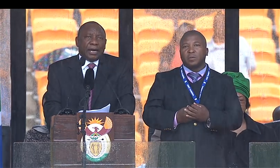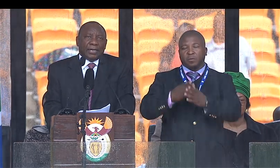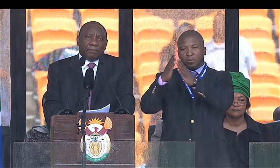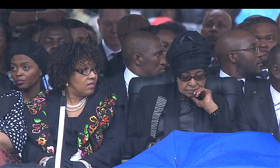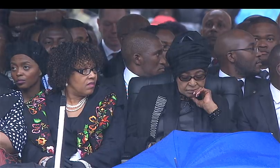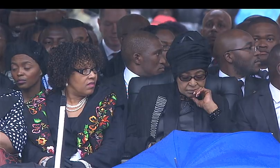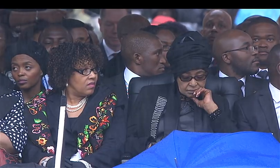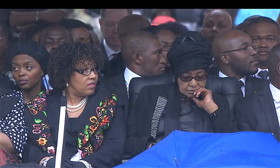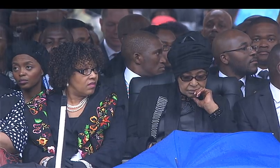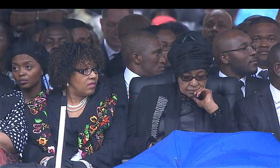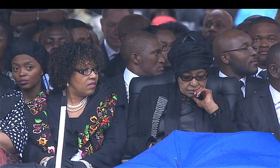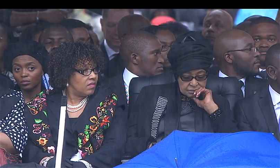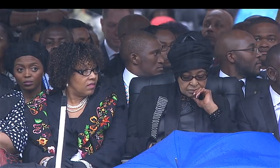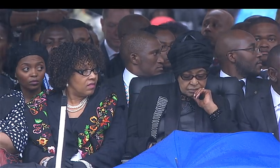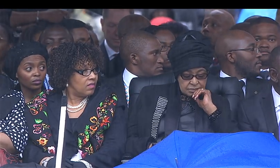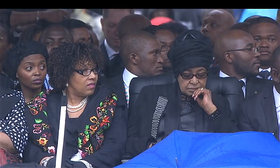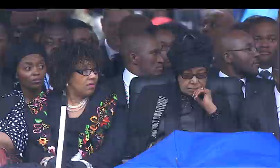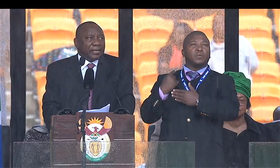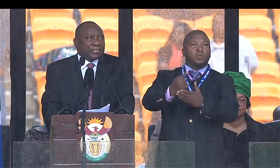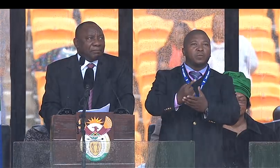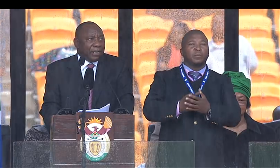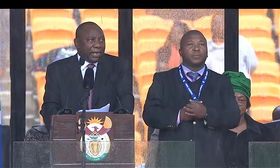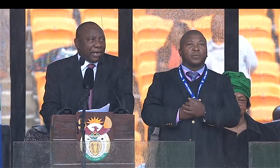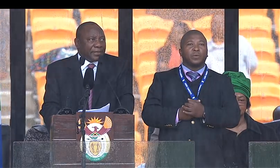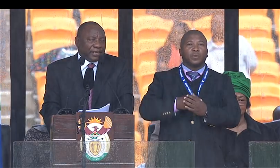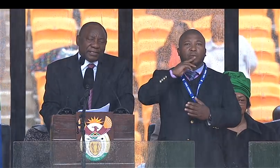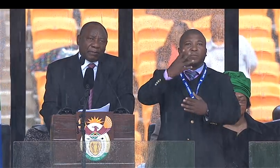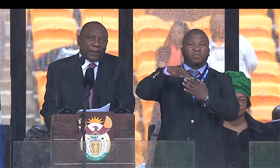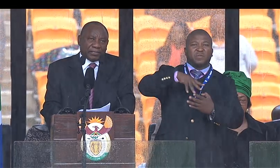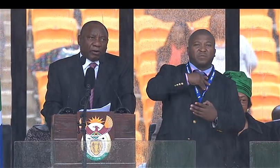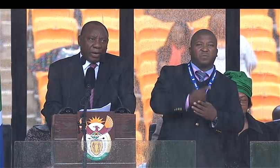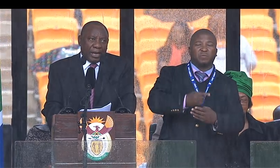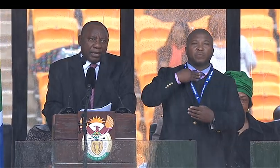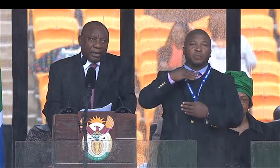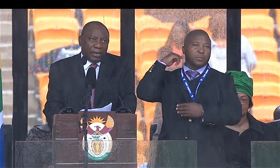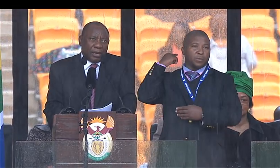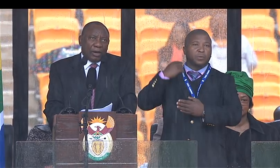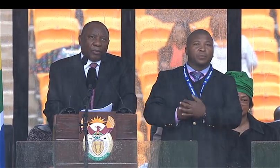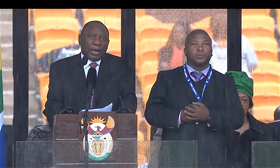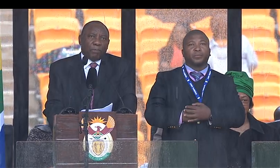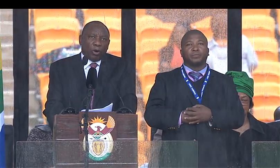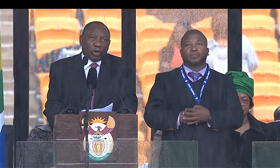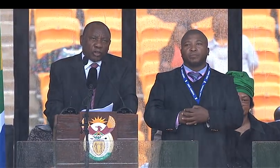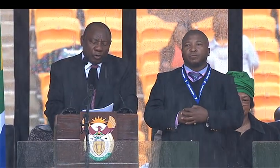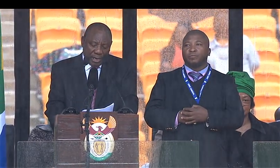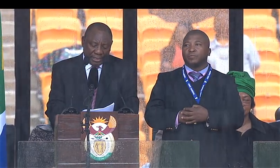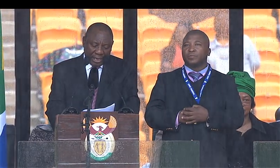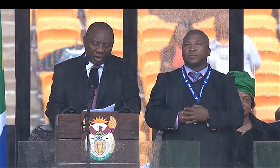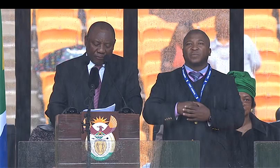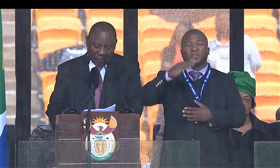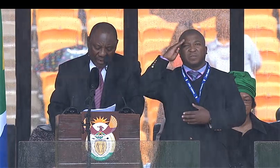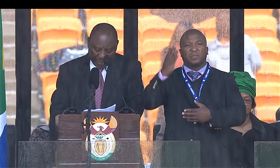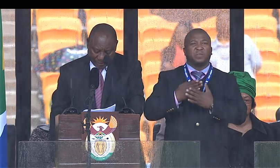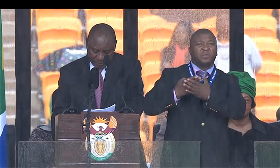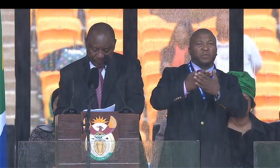accused of corruption has just been taken in by a complete fraud. Again, John Irvine, ITV News,